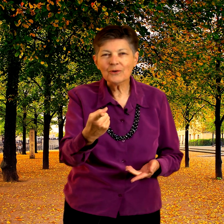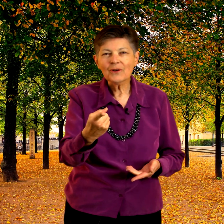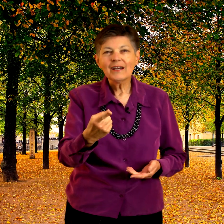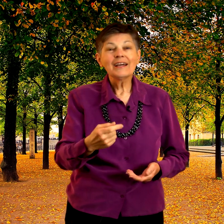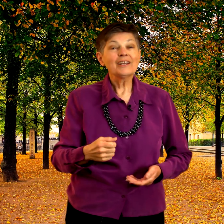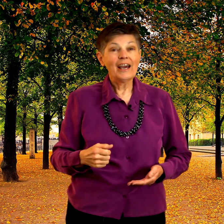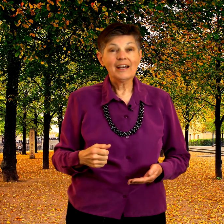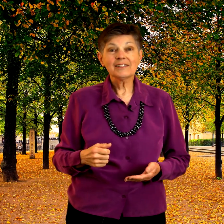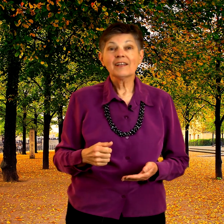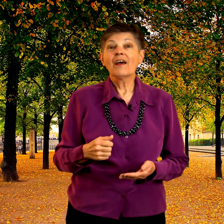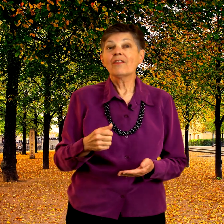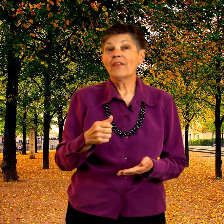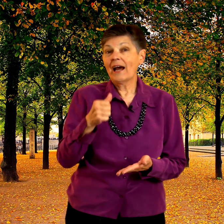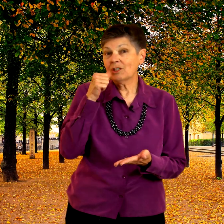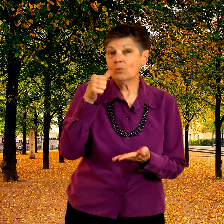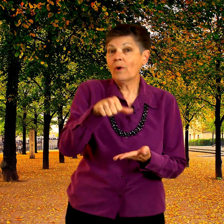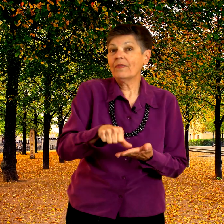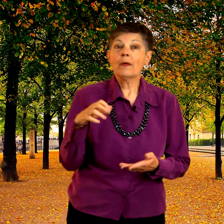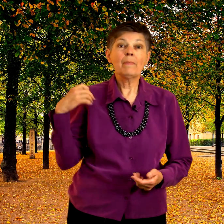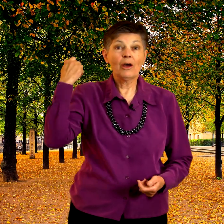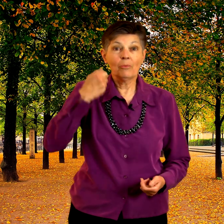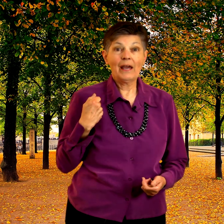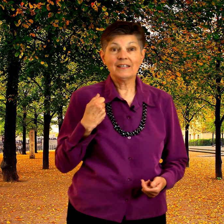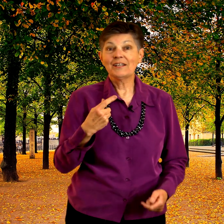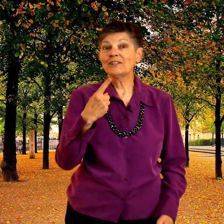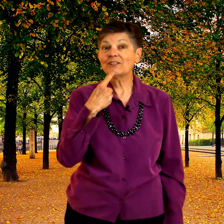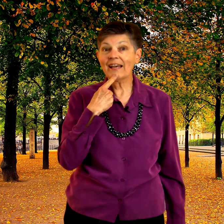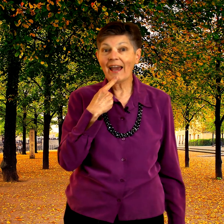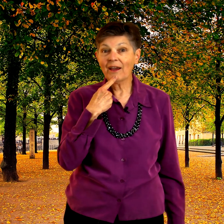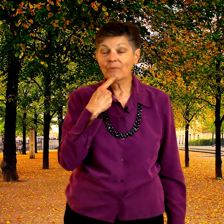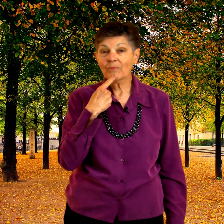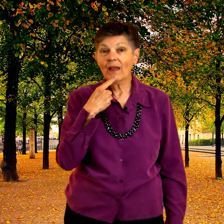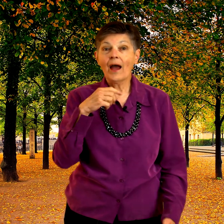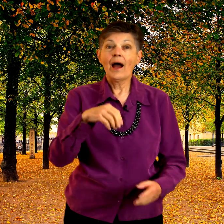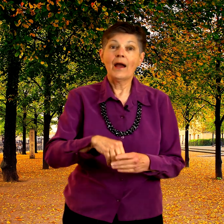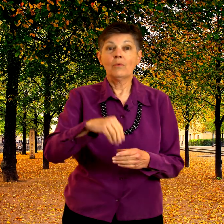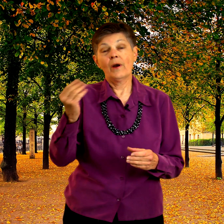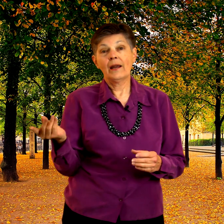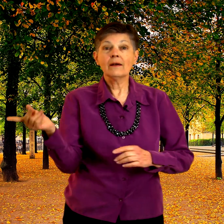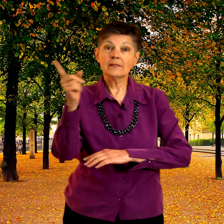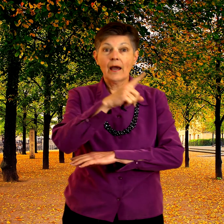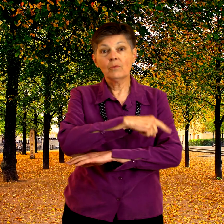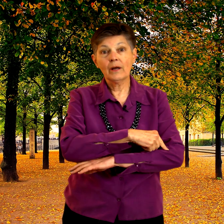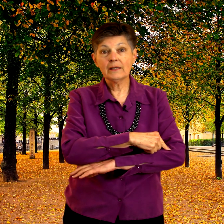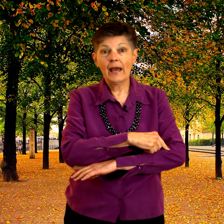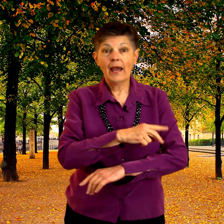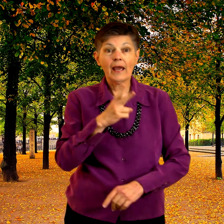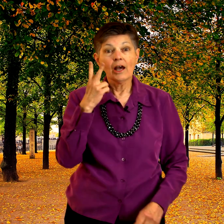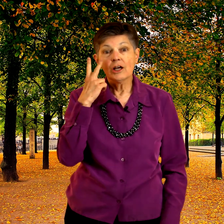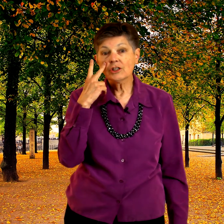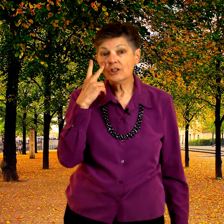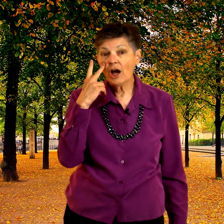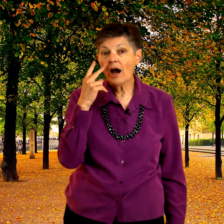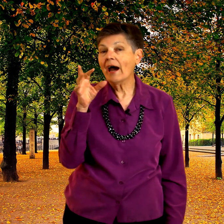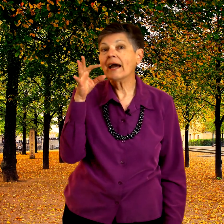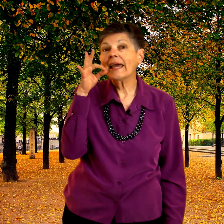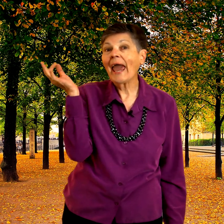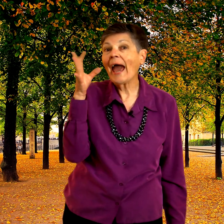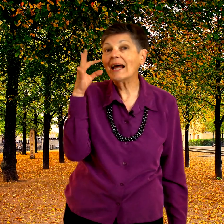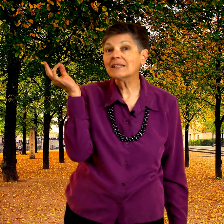yes that's what the mailman did say I went outside one day saw a cat